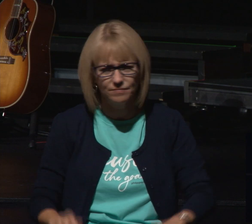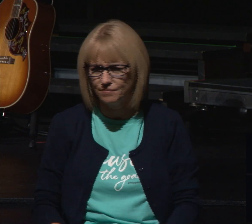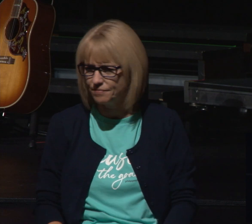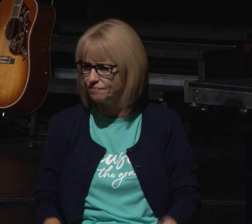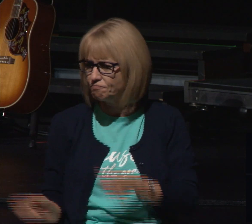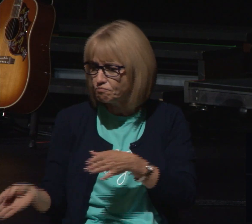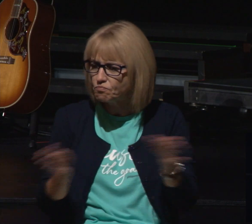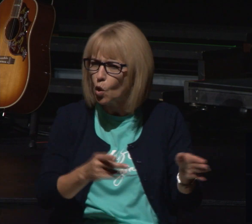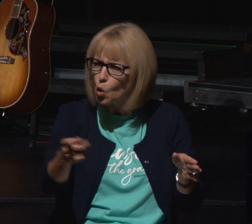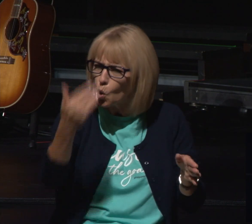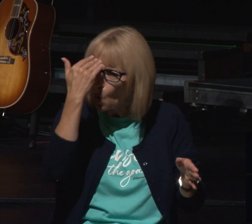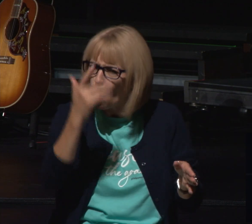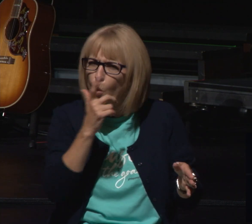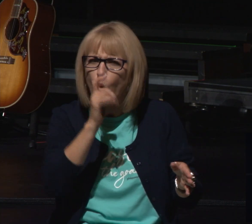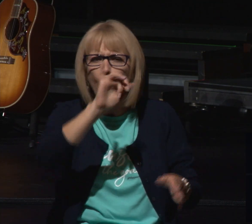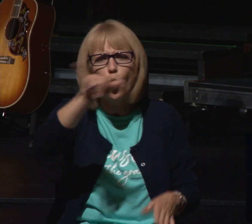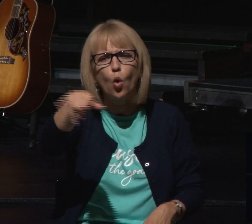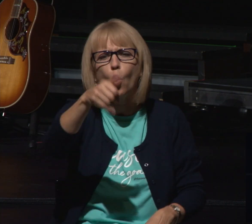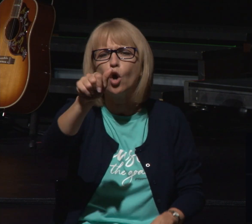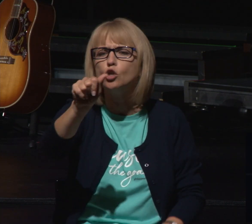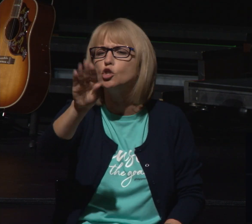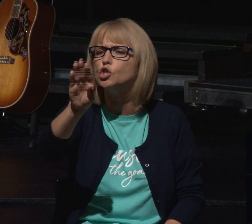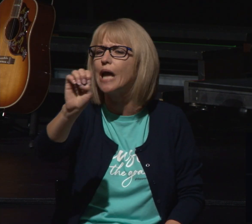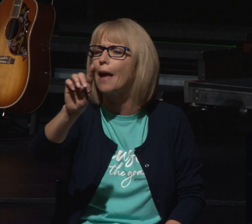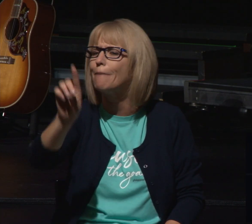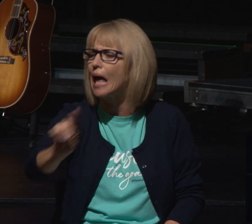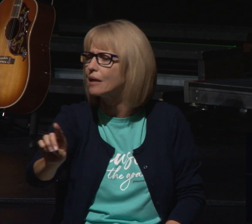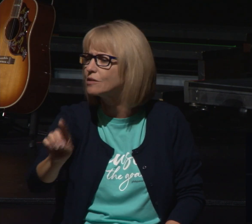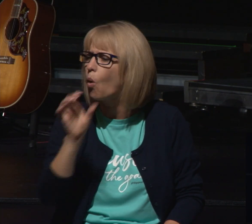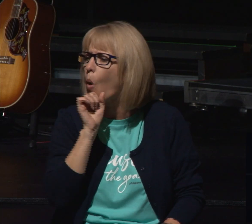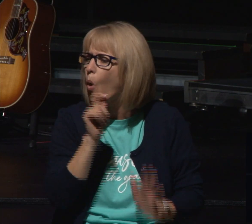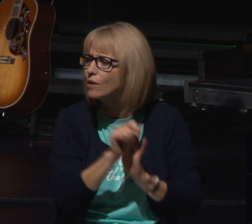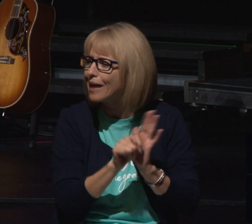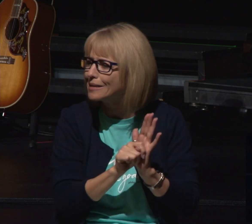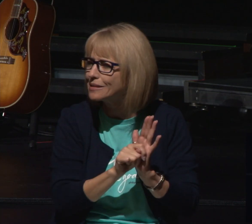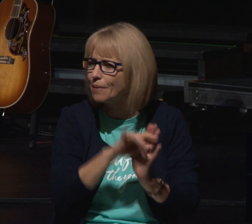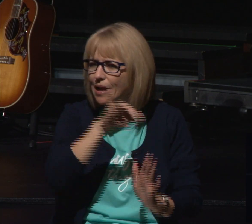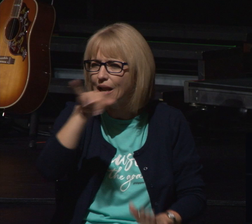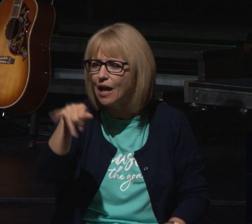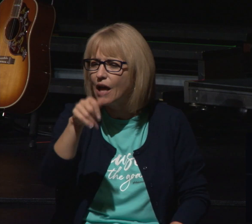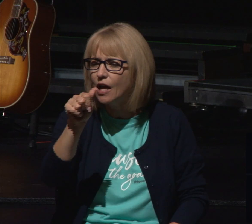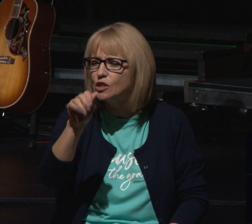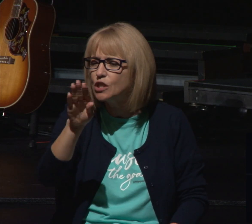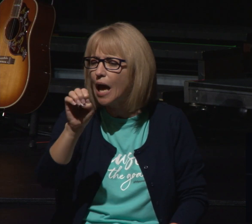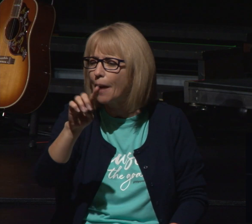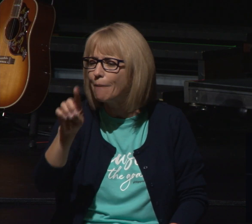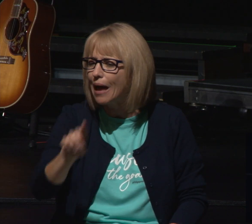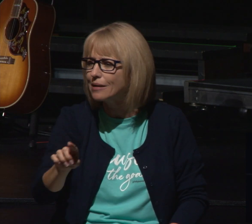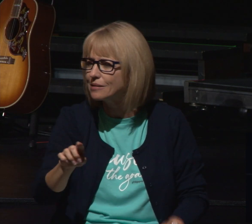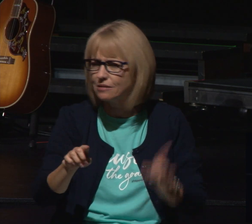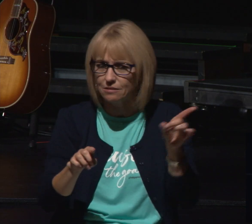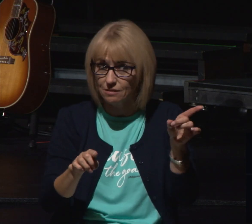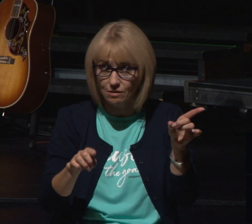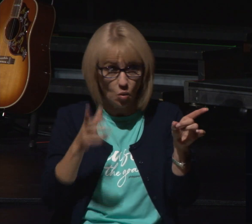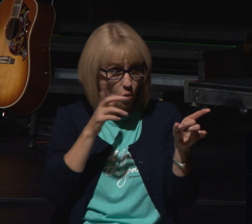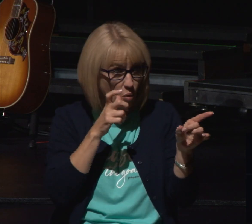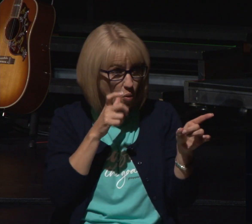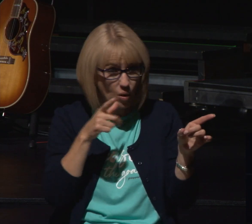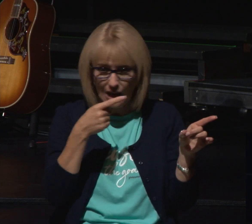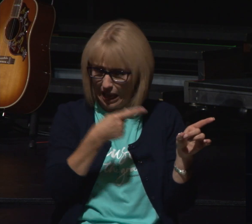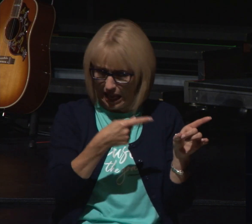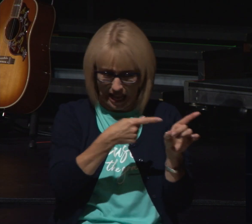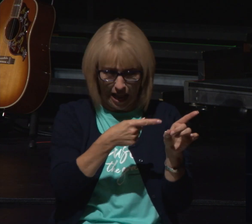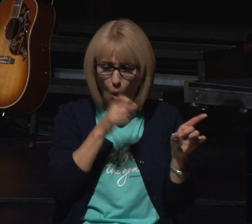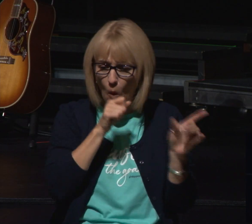and Jabez is one of these that that people like to take this little verse and you pull out of context again but Jabez